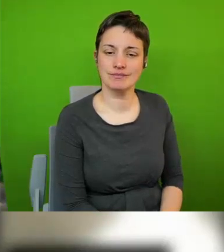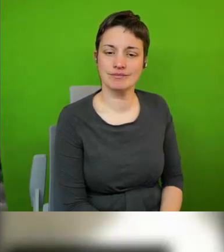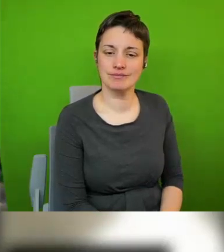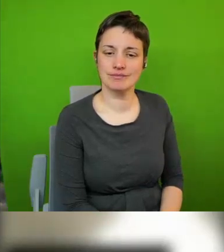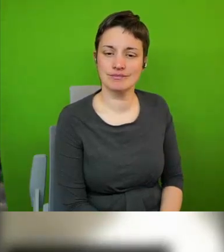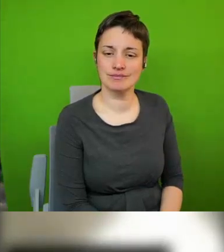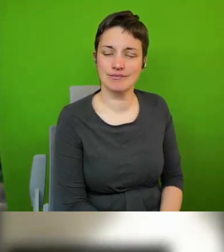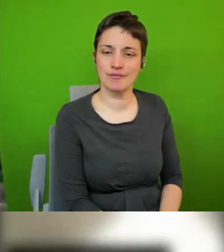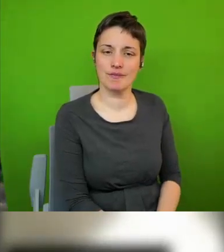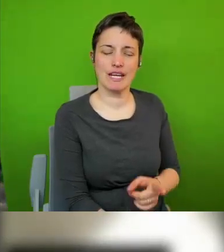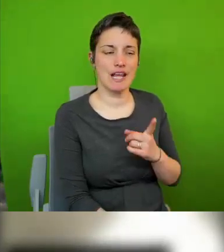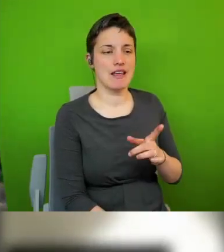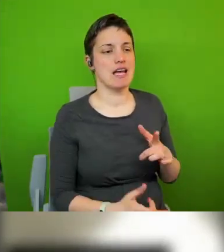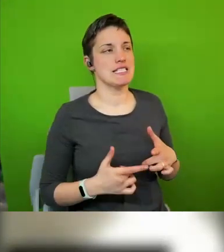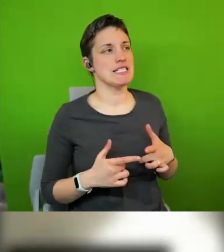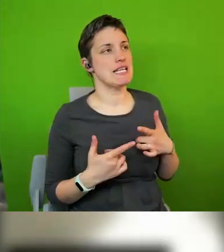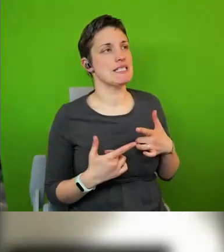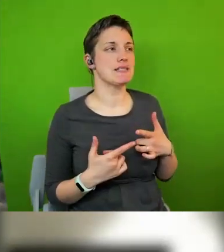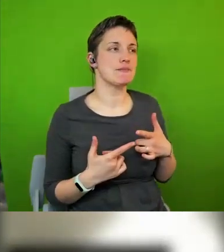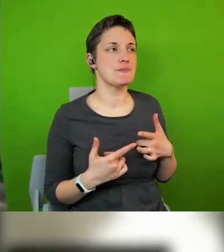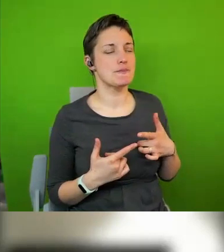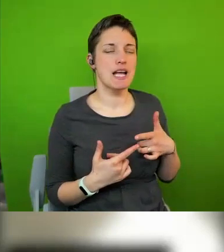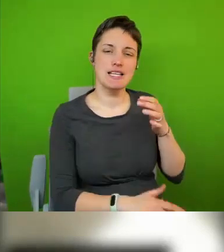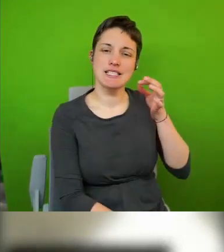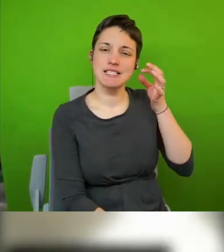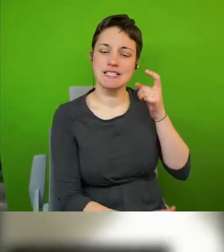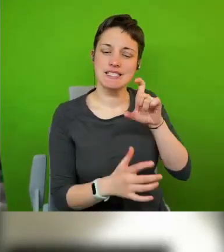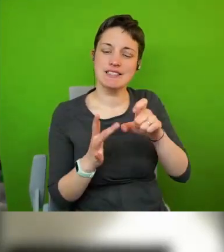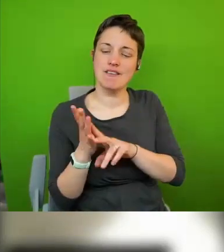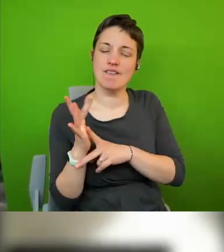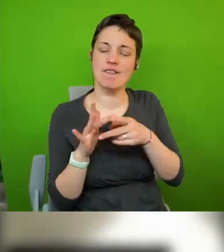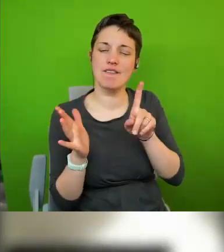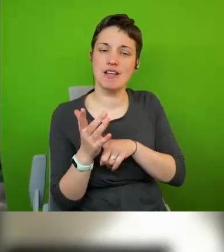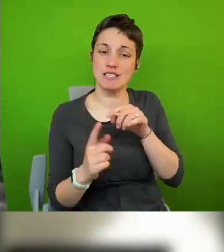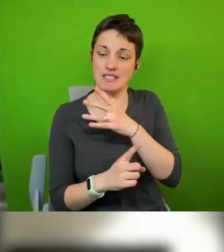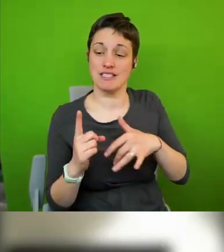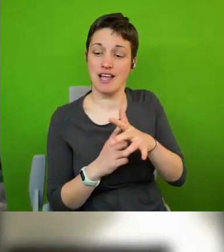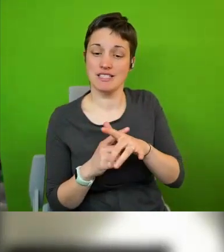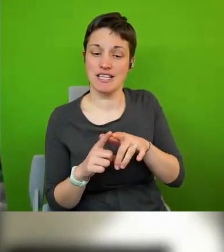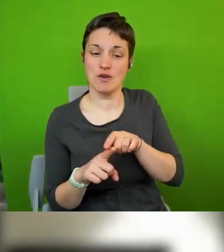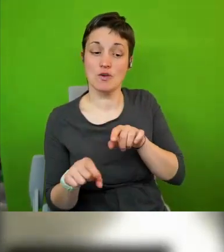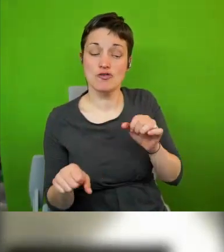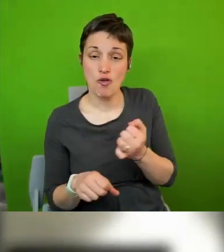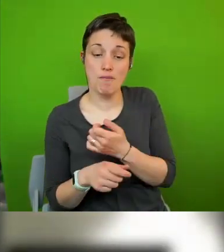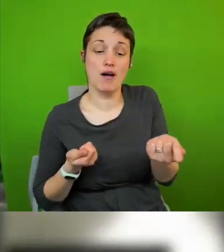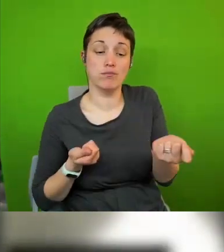in that sense civil society is often the driving force of human rights cities and should be in the driving chair